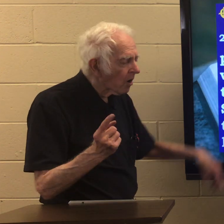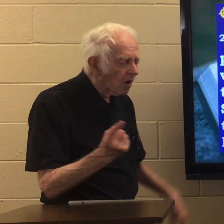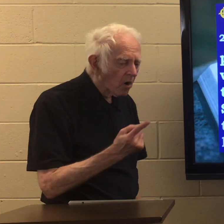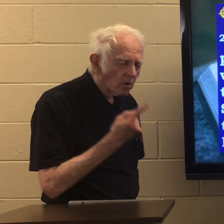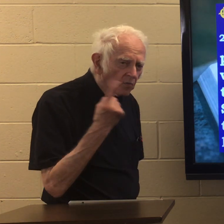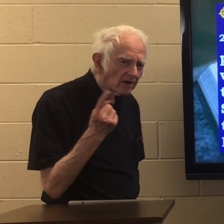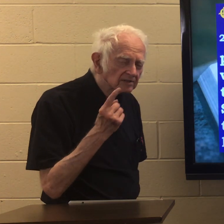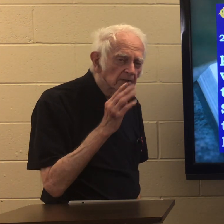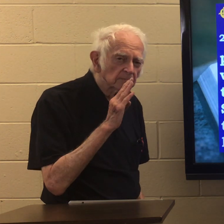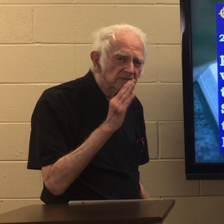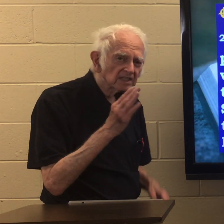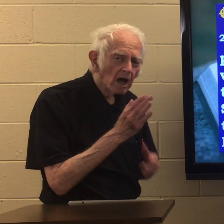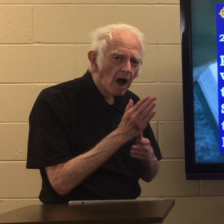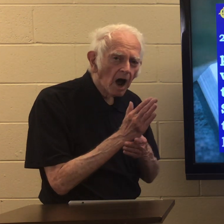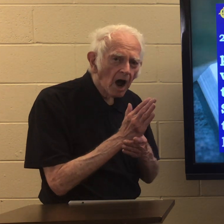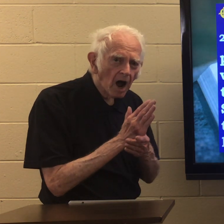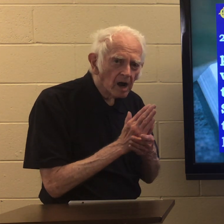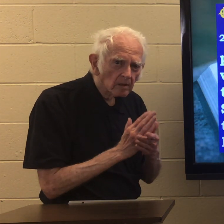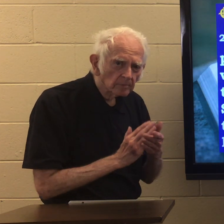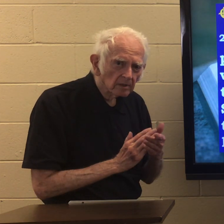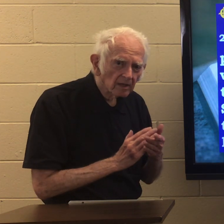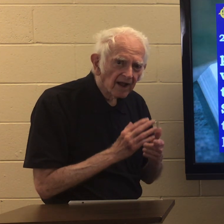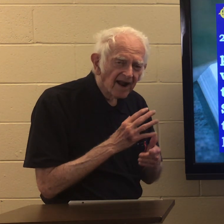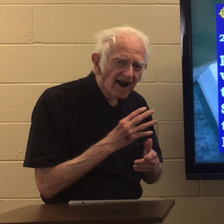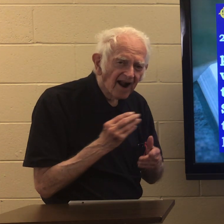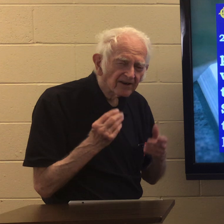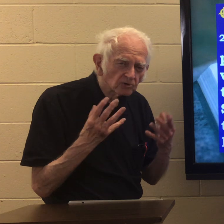always be humble and gentle